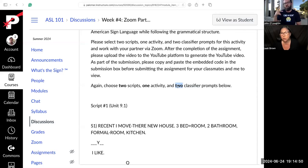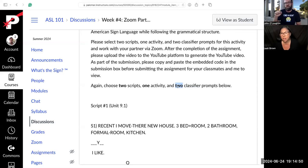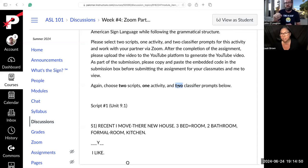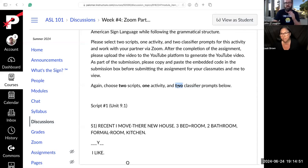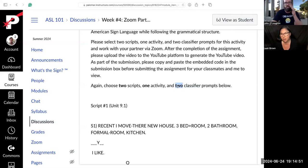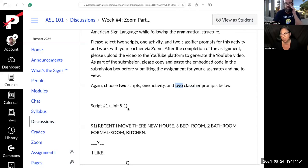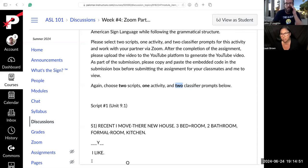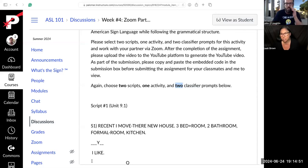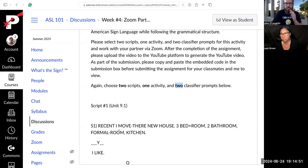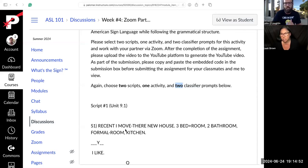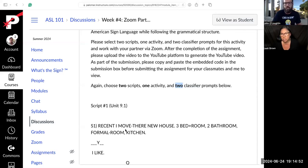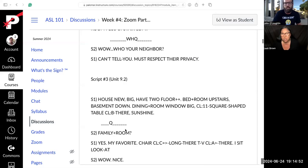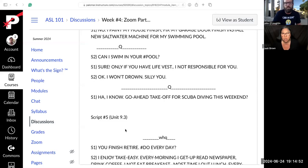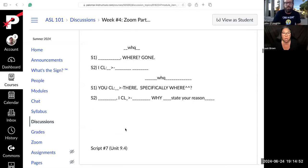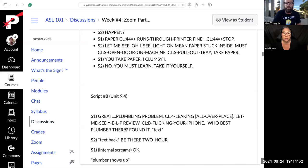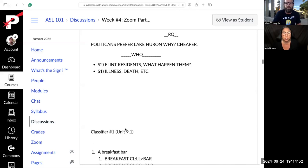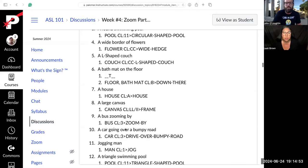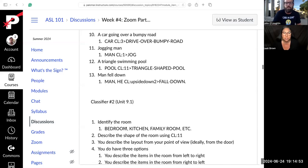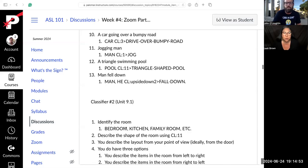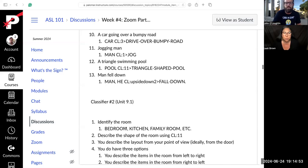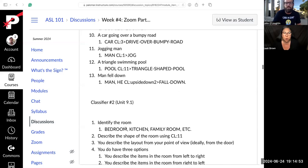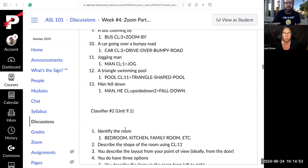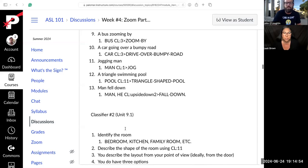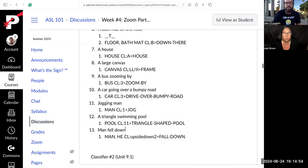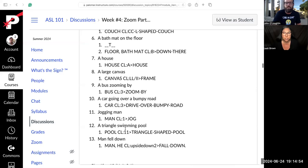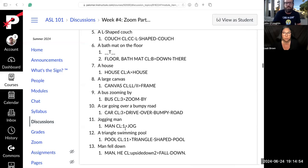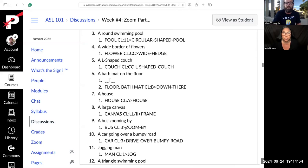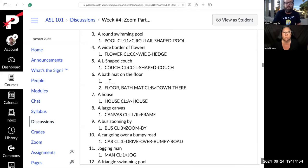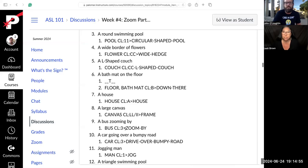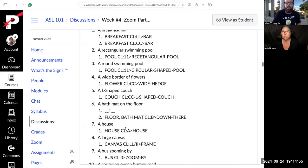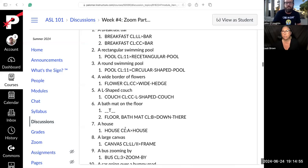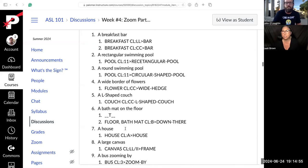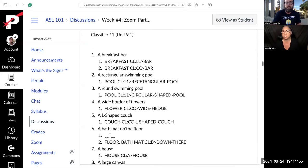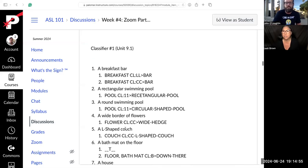classifiers, uh, two classifier prompts, which if we scroll down, we can see.